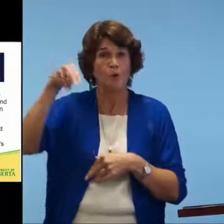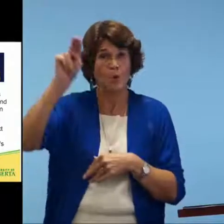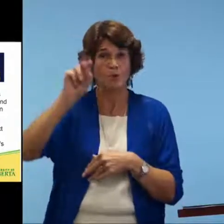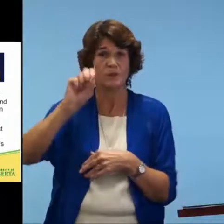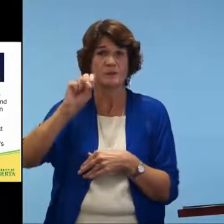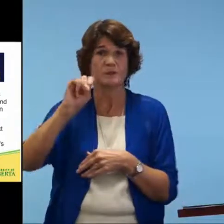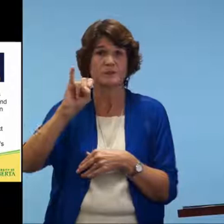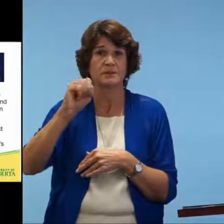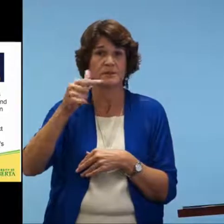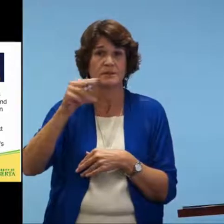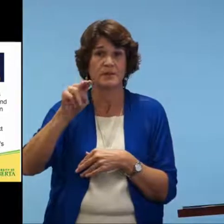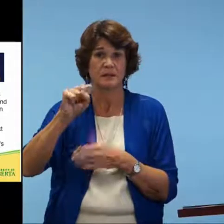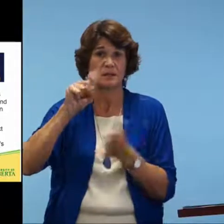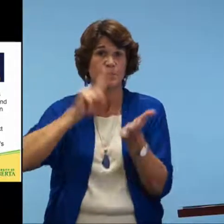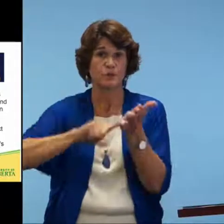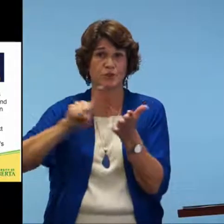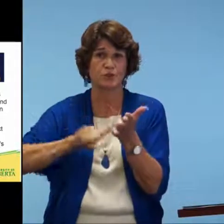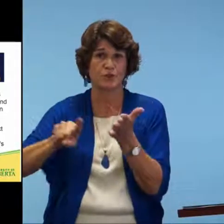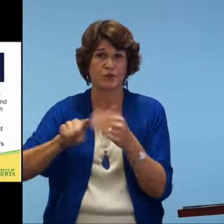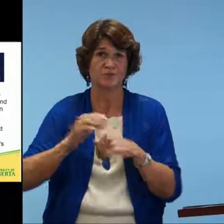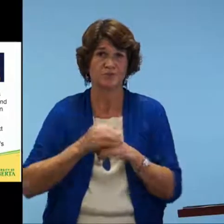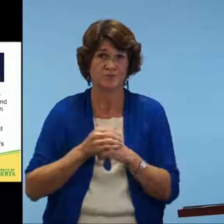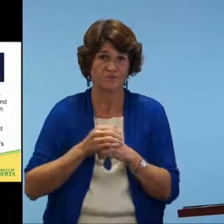there. It is being sold through Northern Science Research.